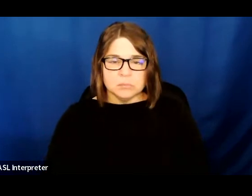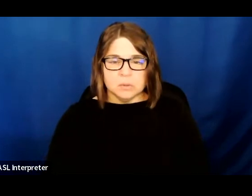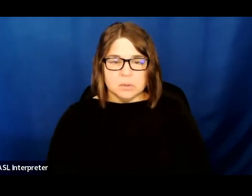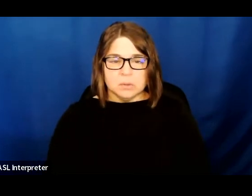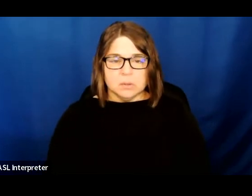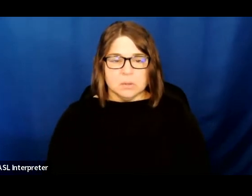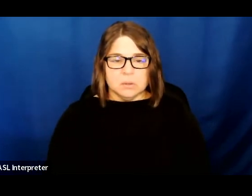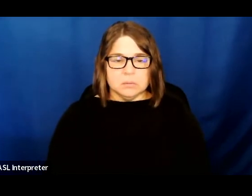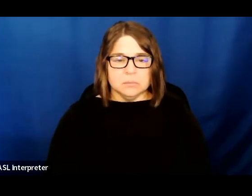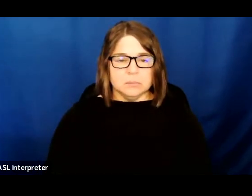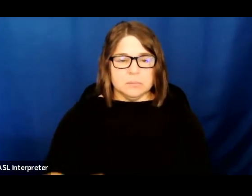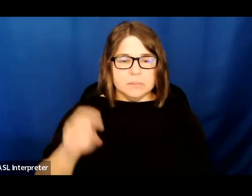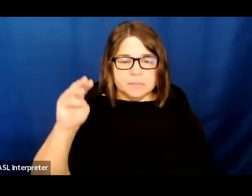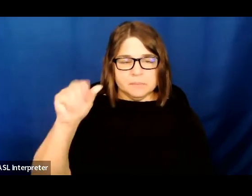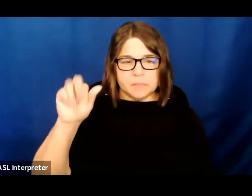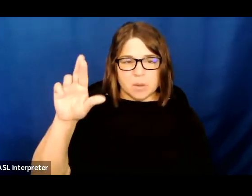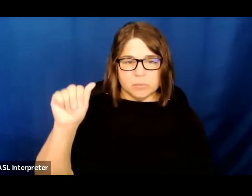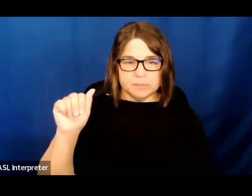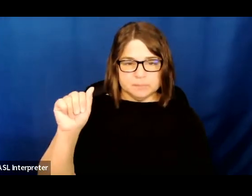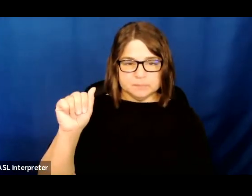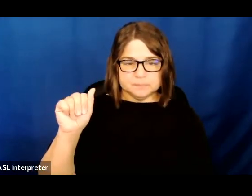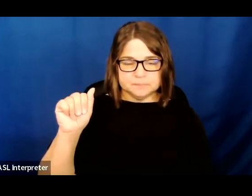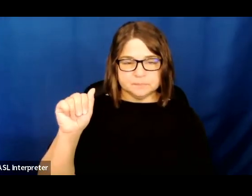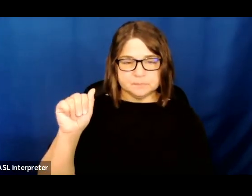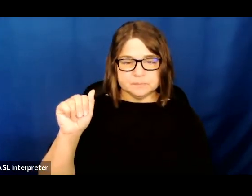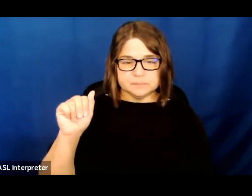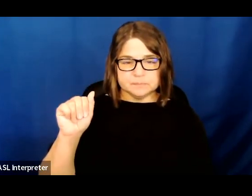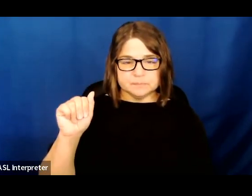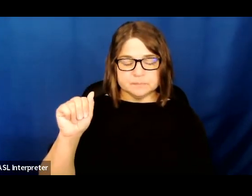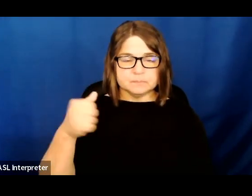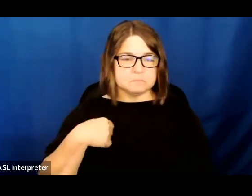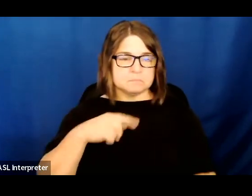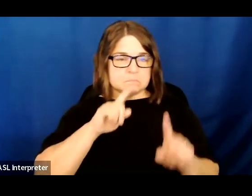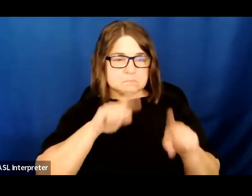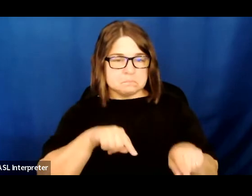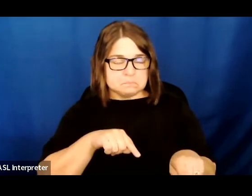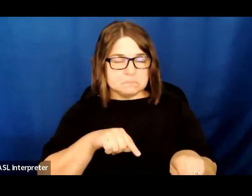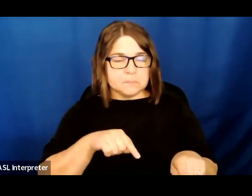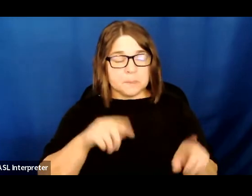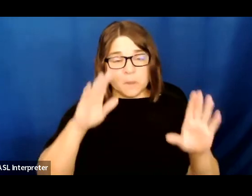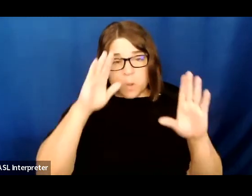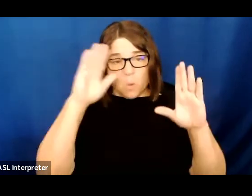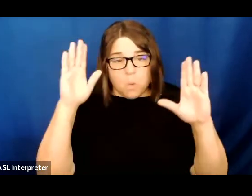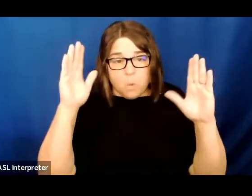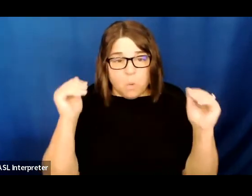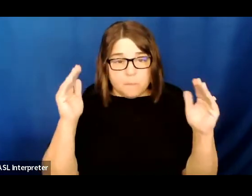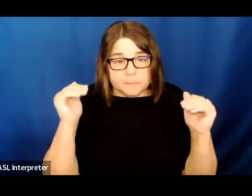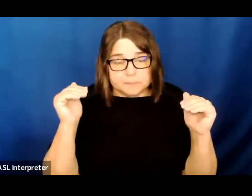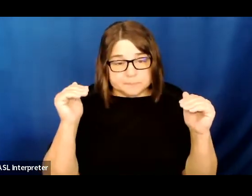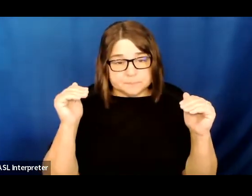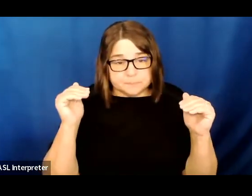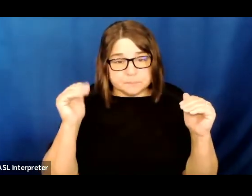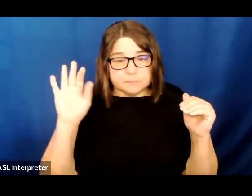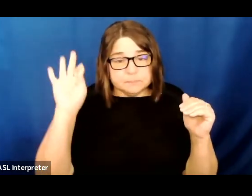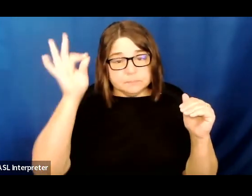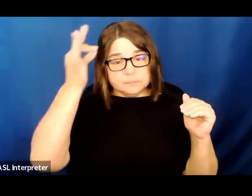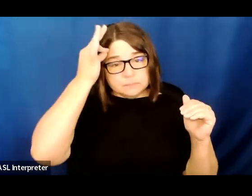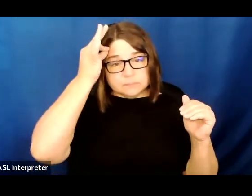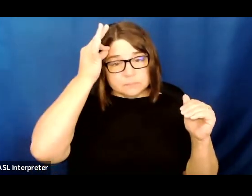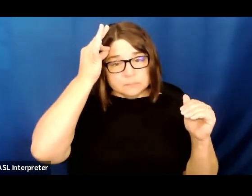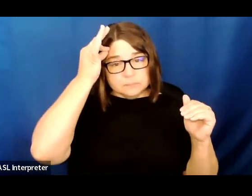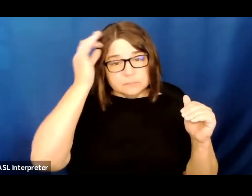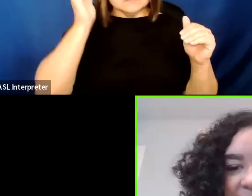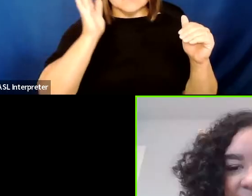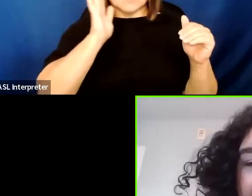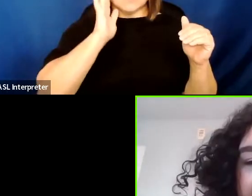I can hop in and answer that one to start. Our hope is that the federal government will just